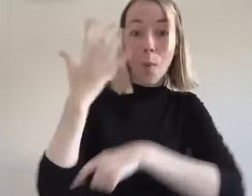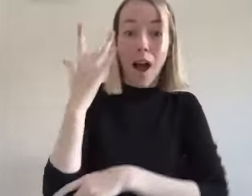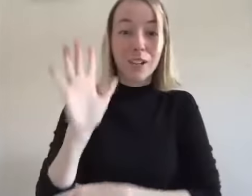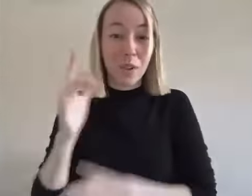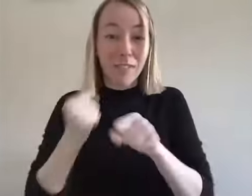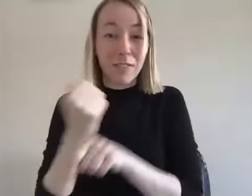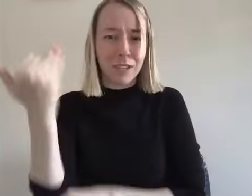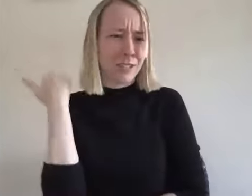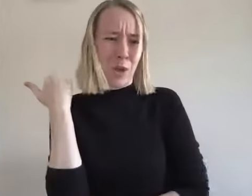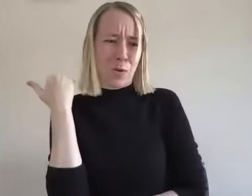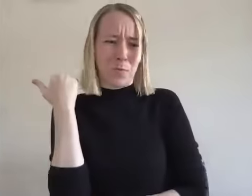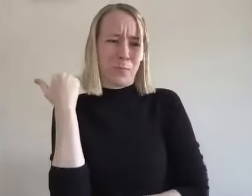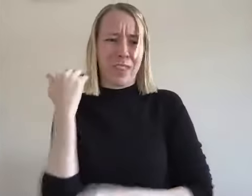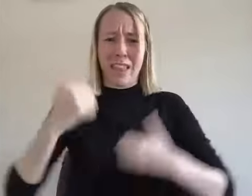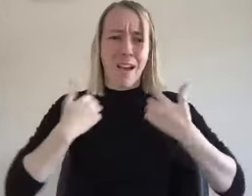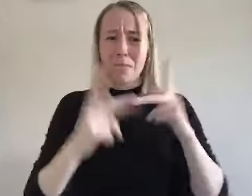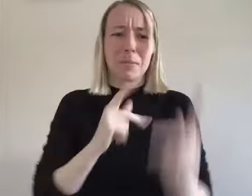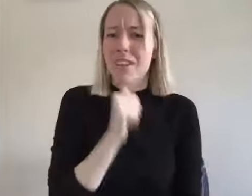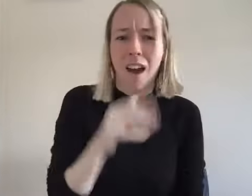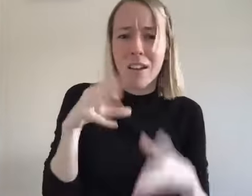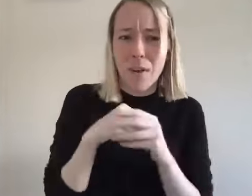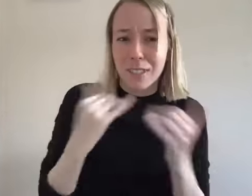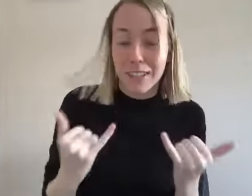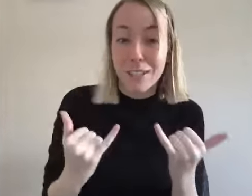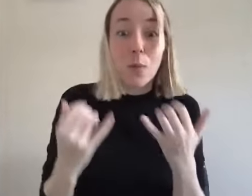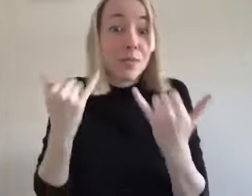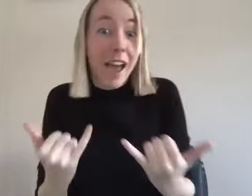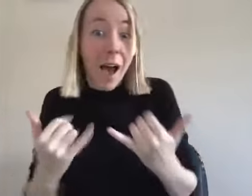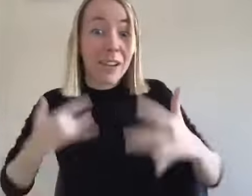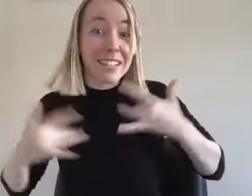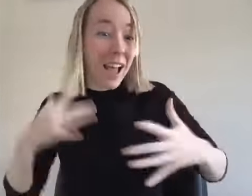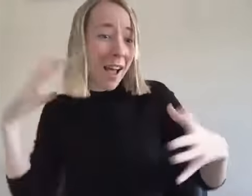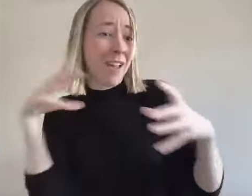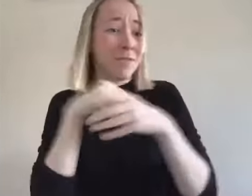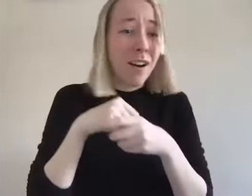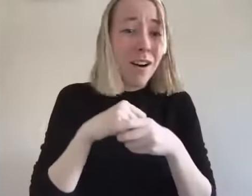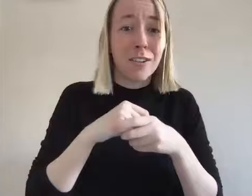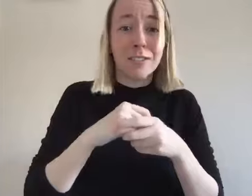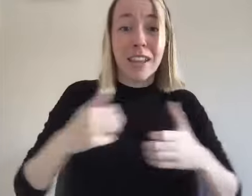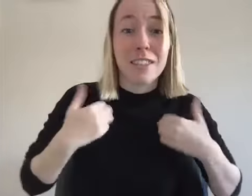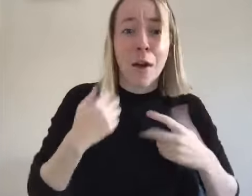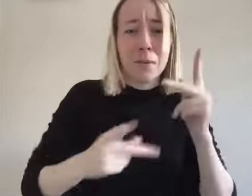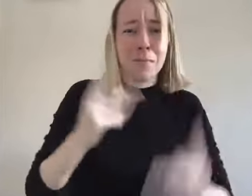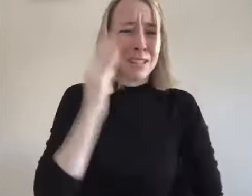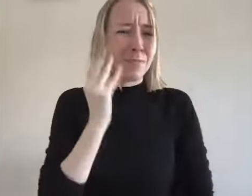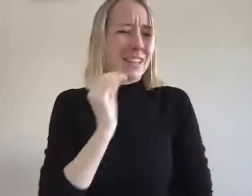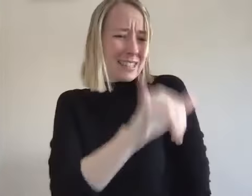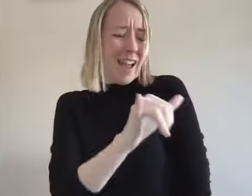you know 25 30 years ago he didn't see anybody near who looked like him and so now he's just excited to be around young people uh to get